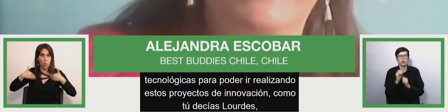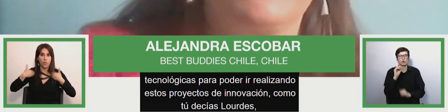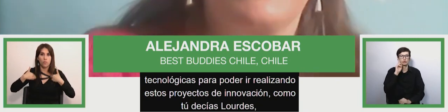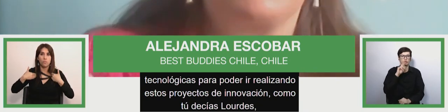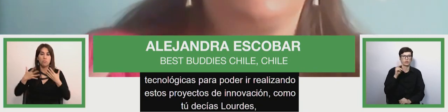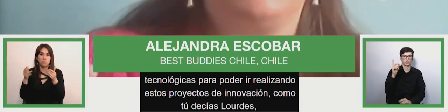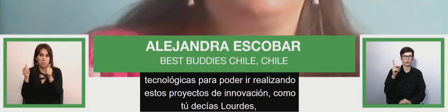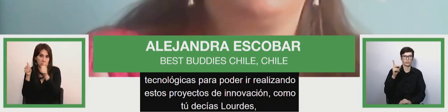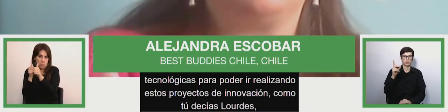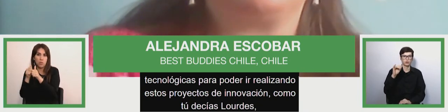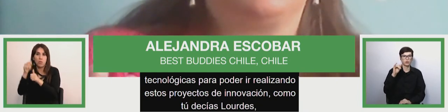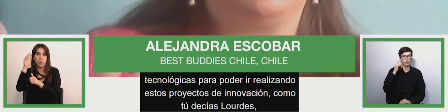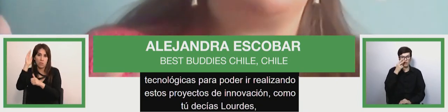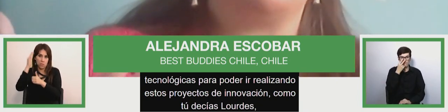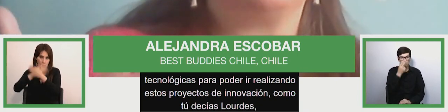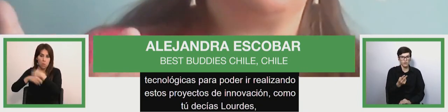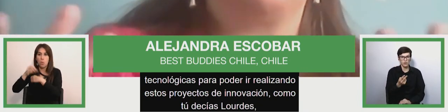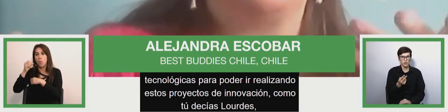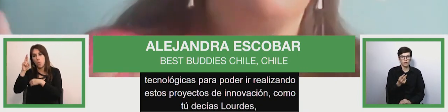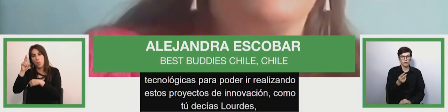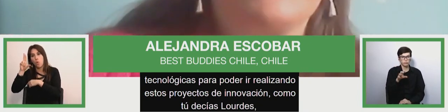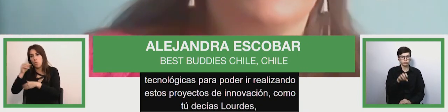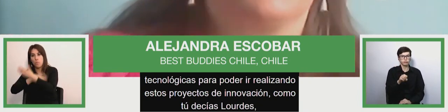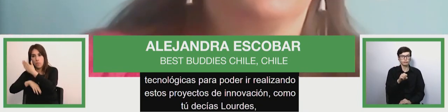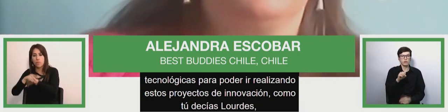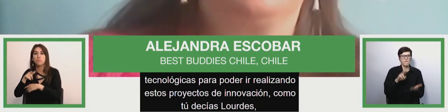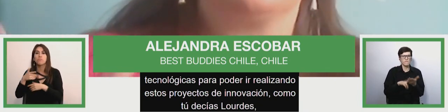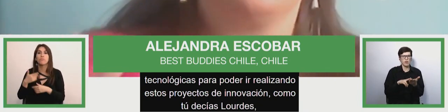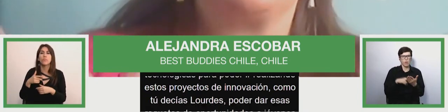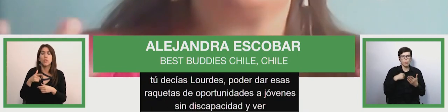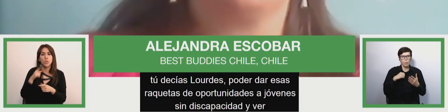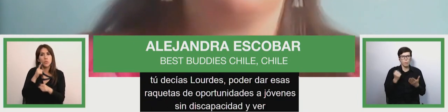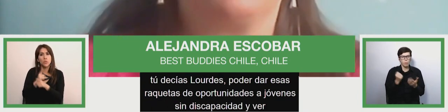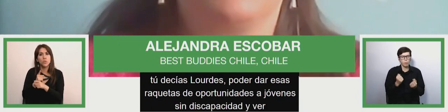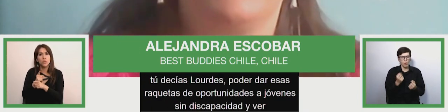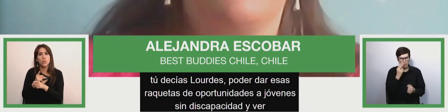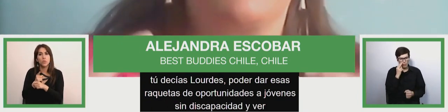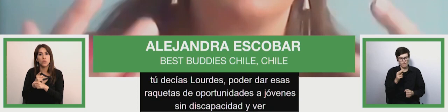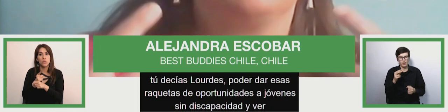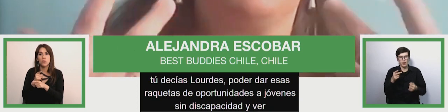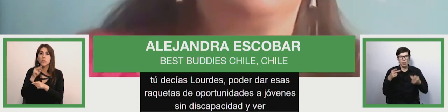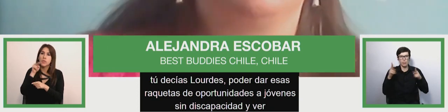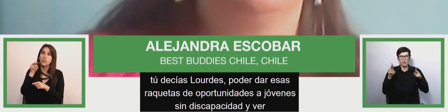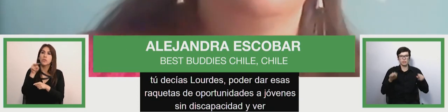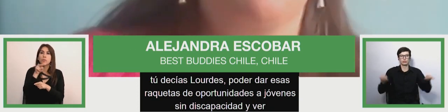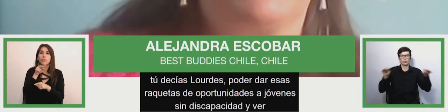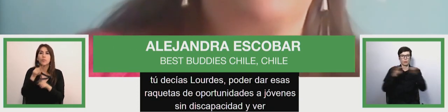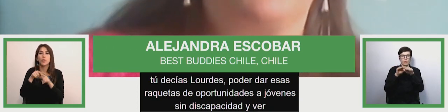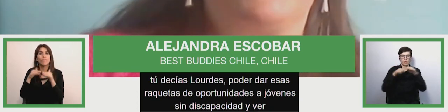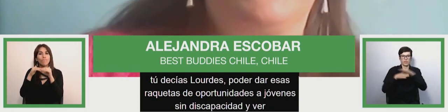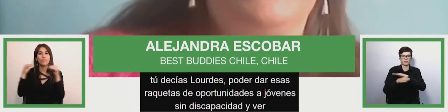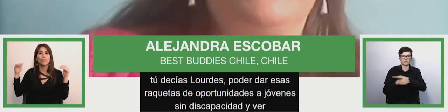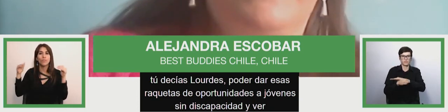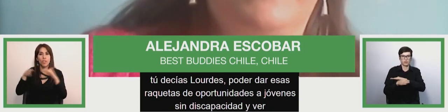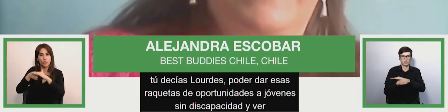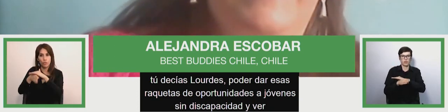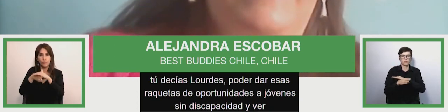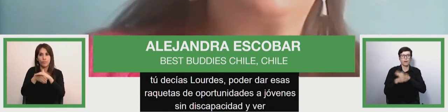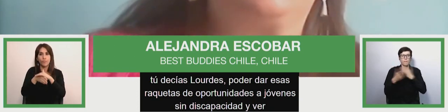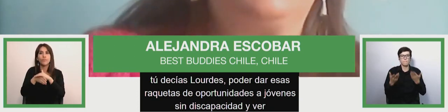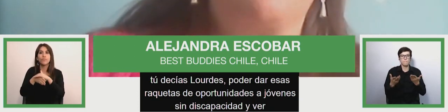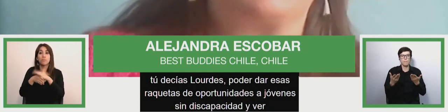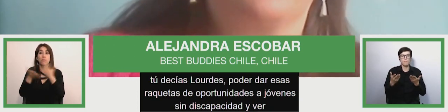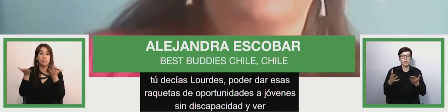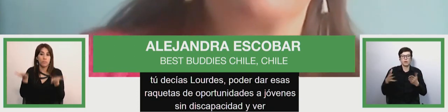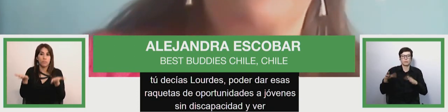project and as you well mentioned orders to be able to give these tools and opportunities for people with and without